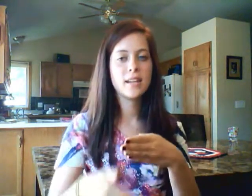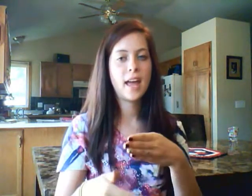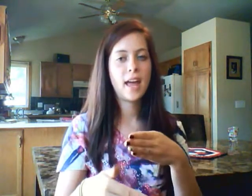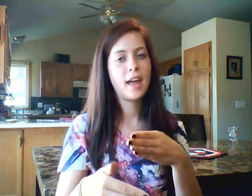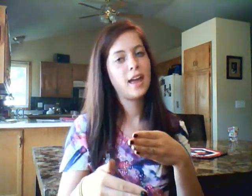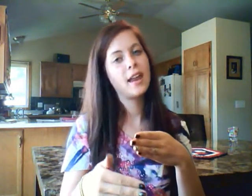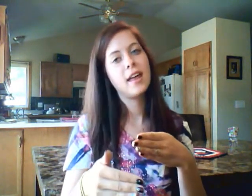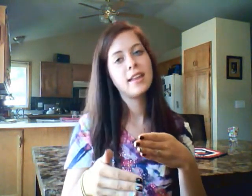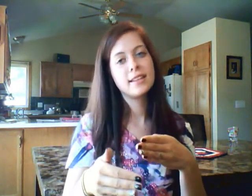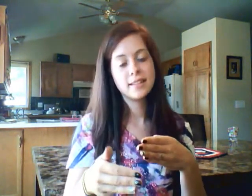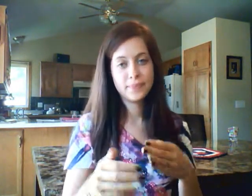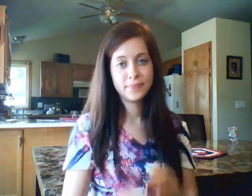end.